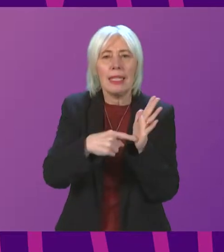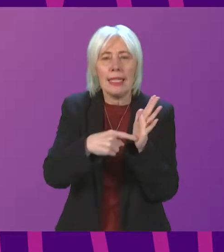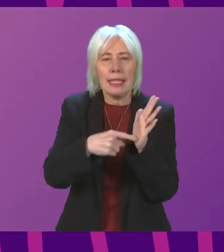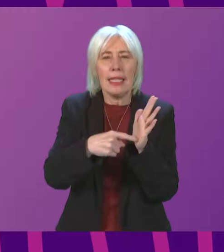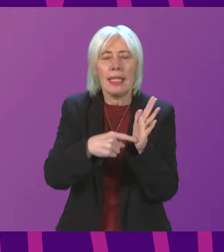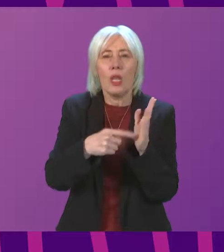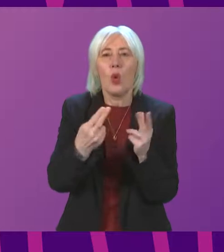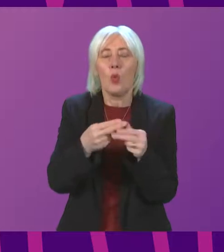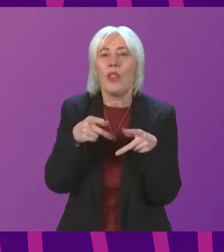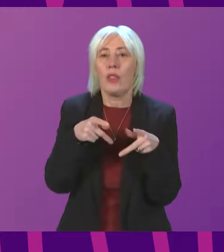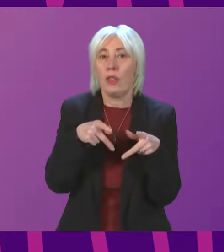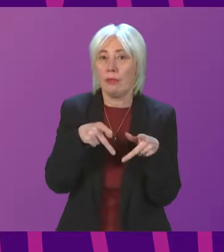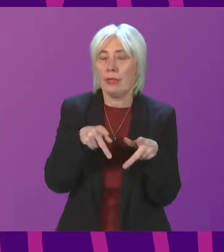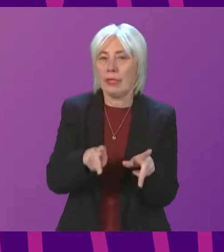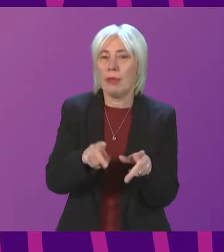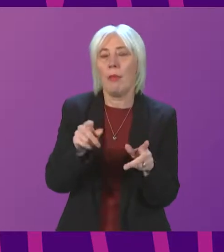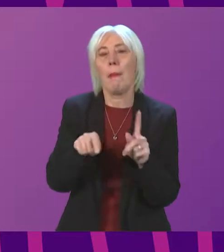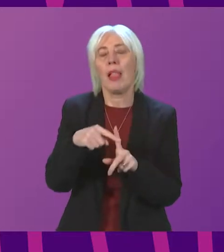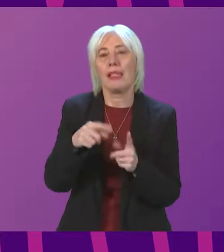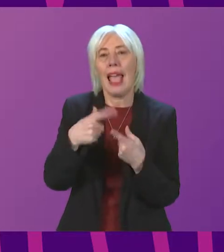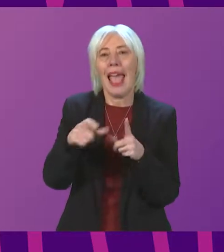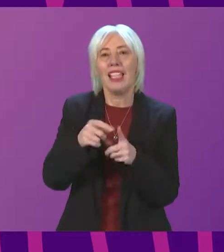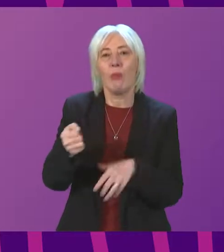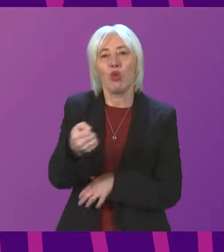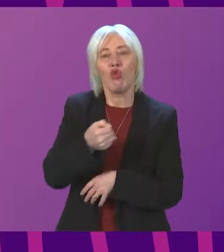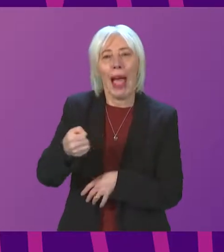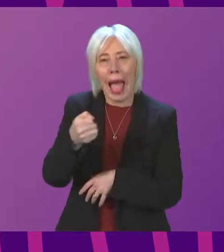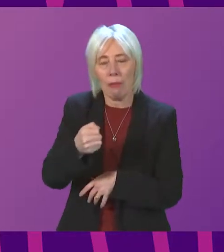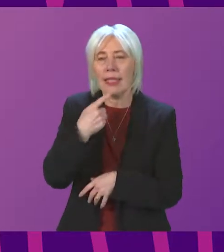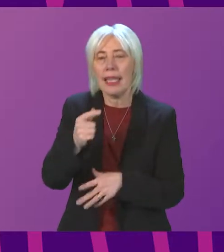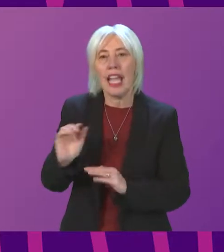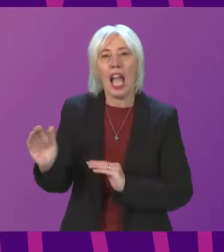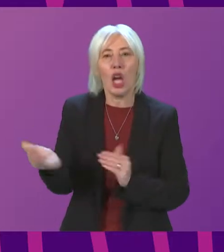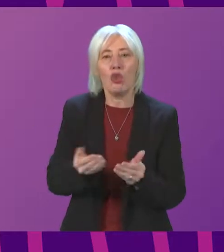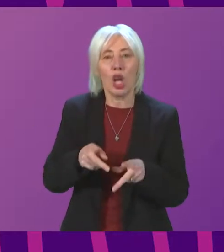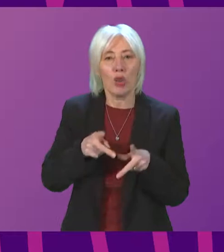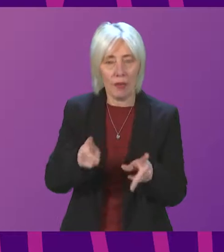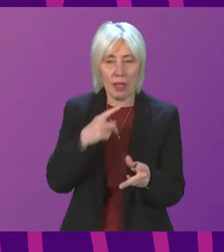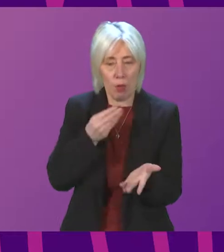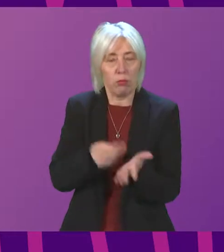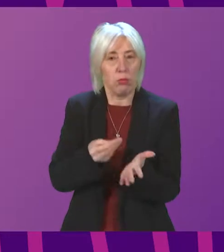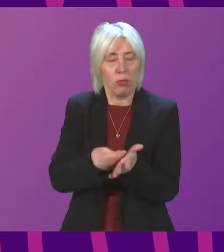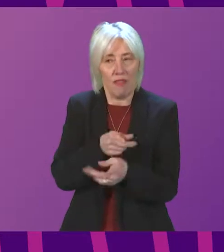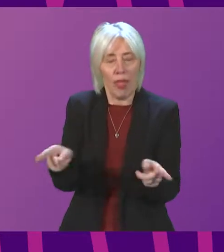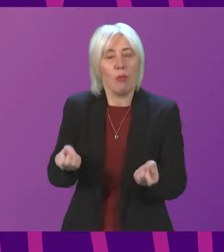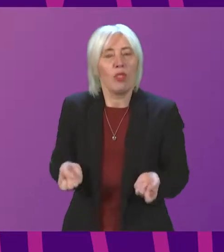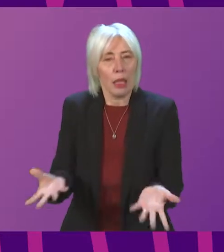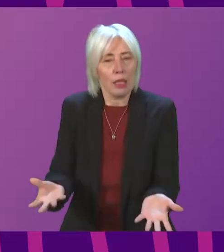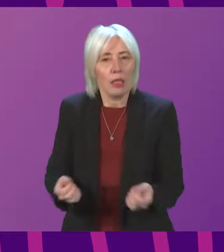scheme, SPT and Edinburgh Trams say the introduction of the scheme will cost them money because